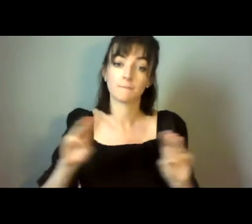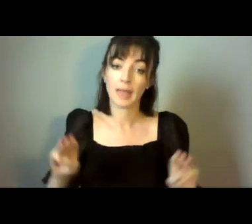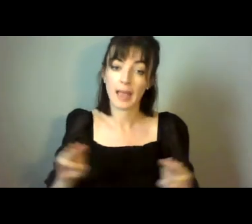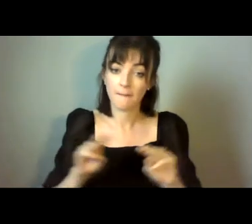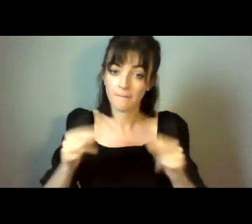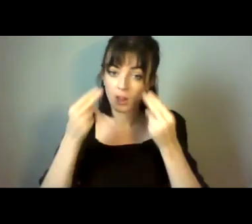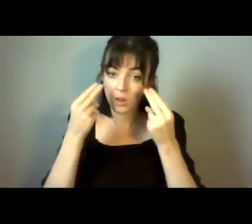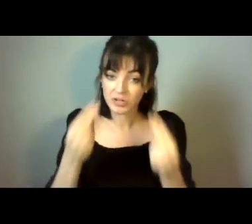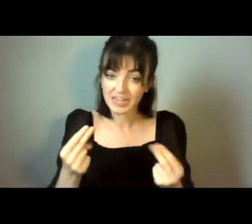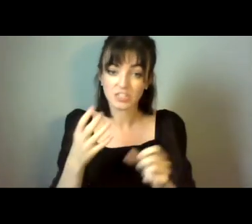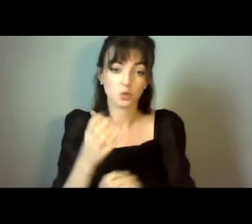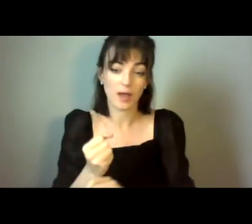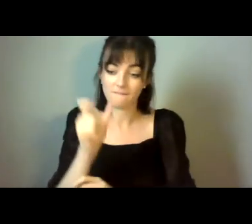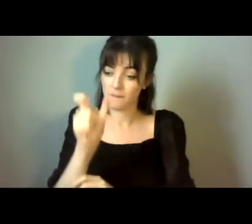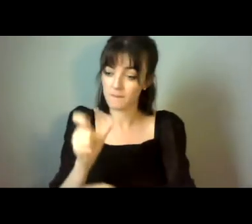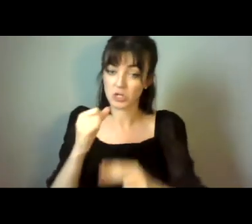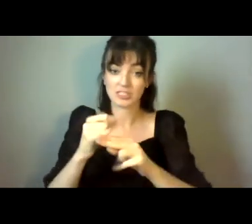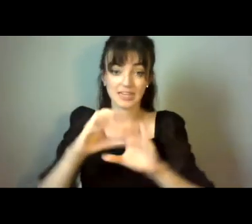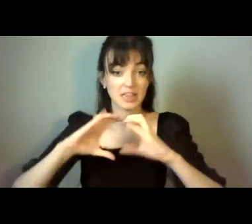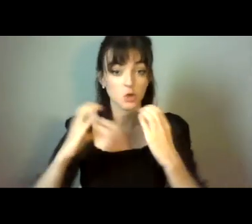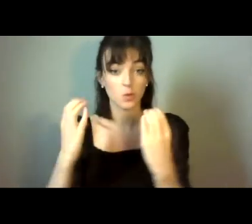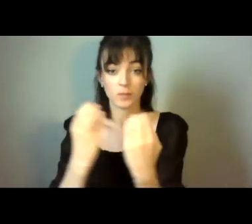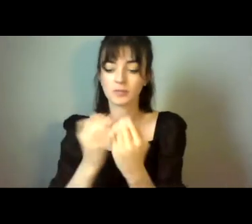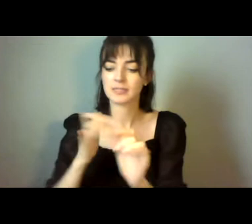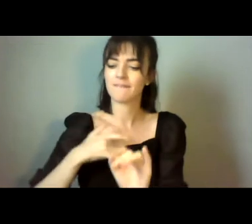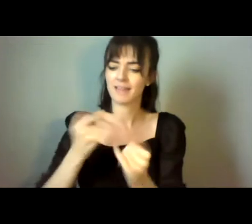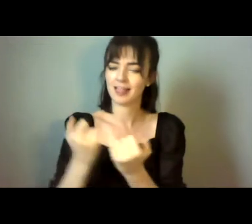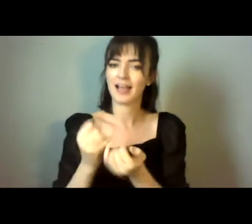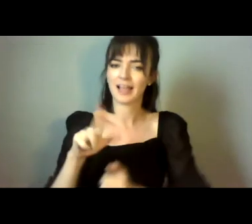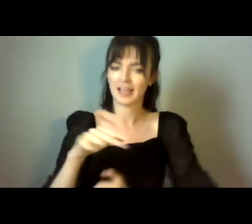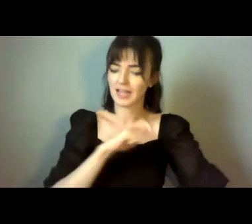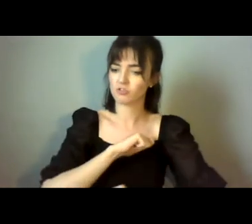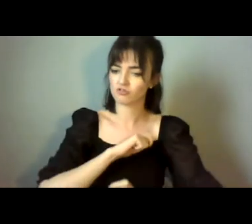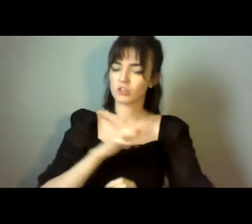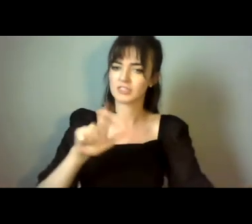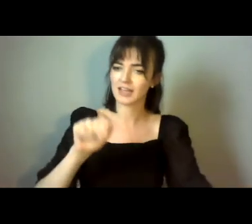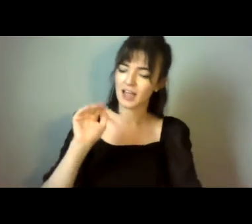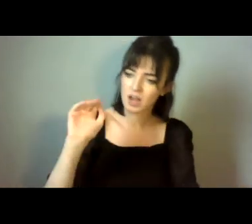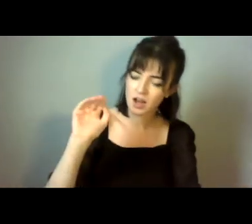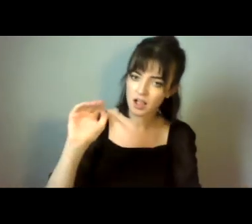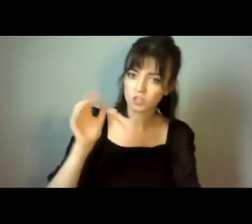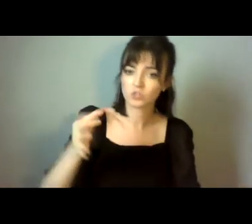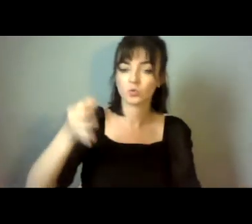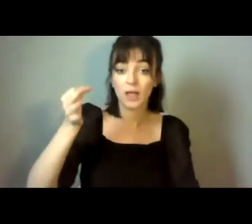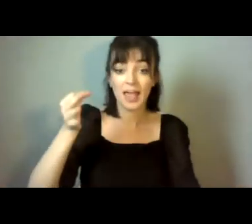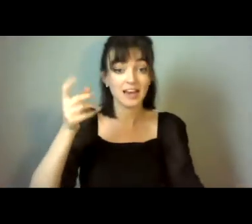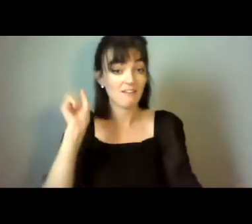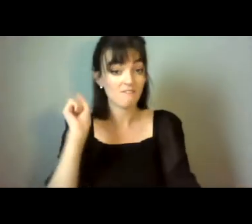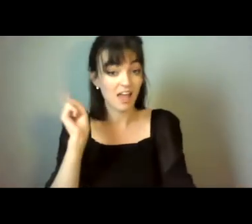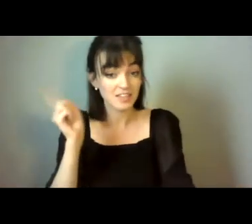the community they can go to to get advice